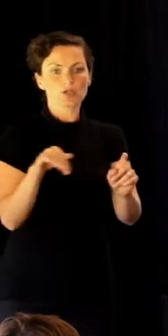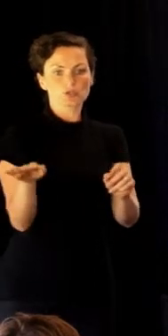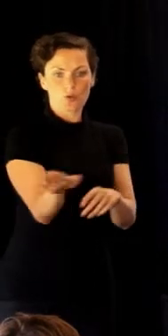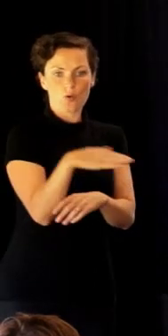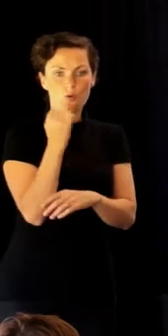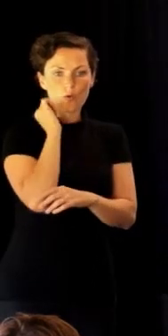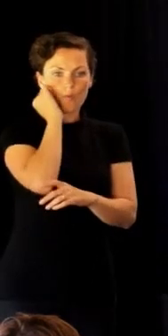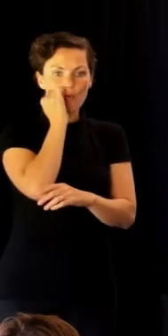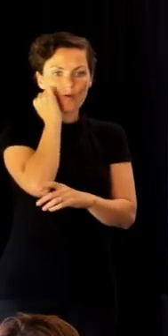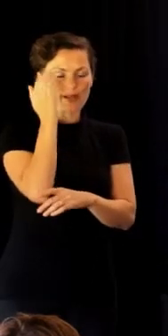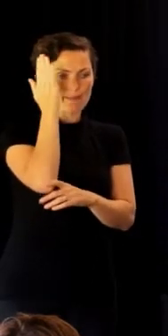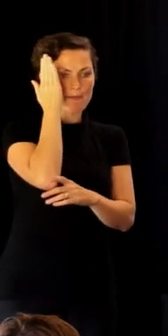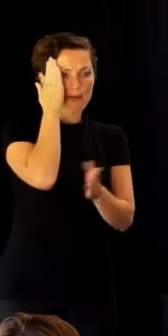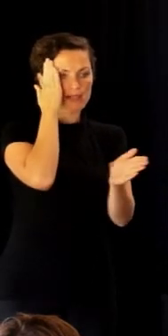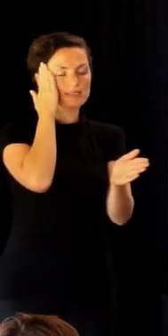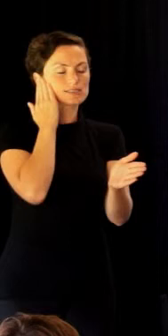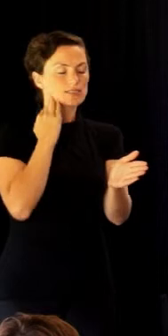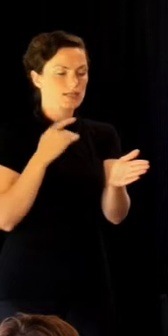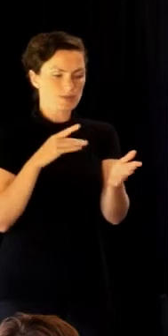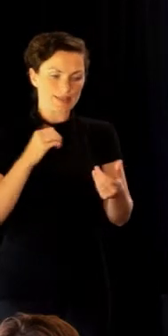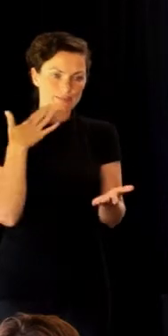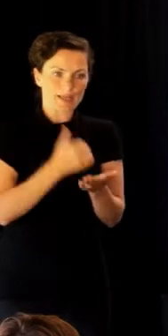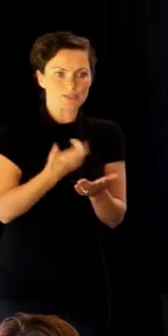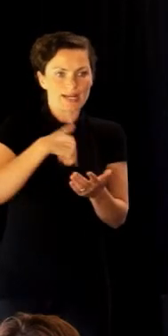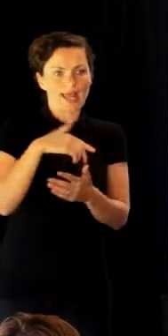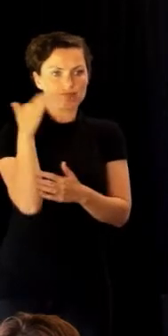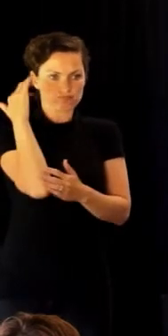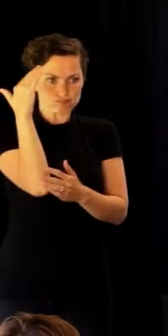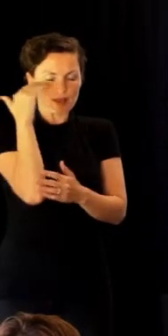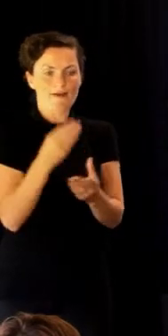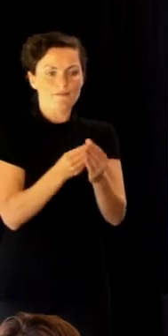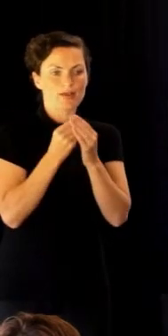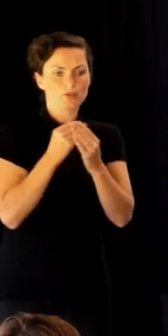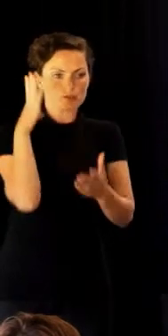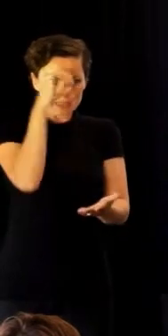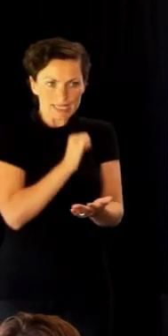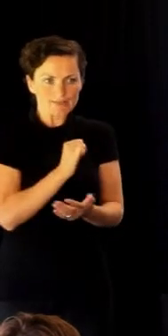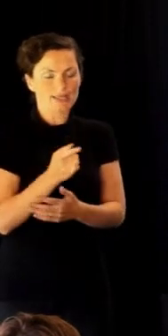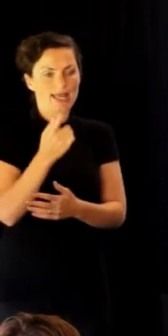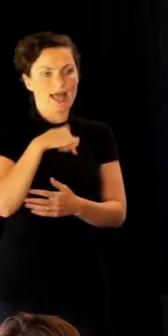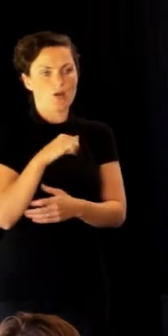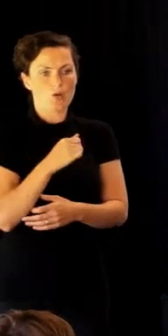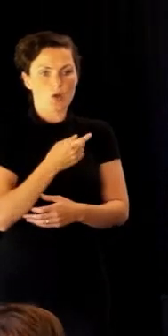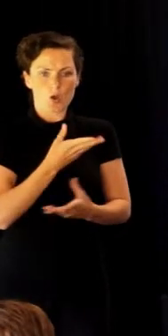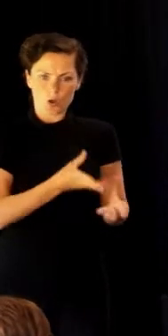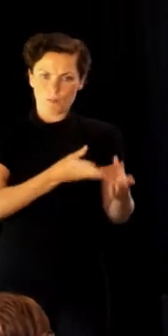an action plan that is based on tikanga, values and belief that is imperative to this kaupapa being successful.